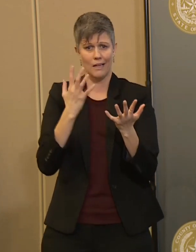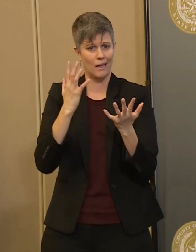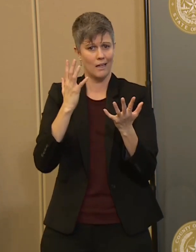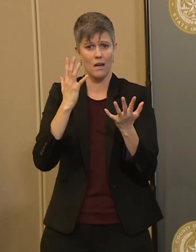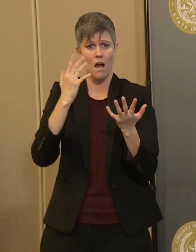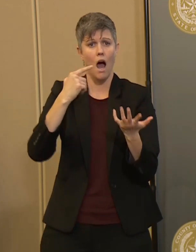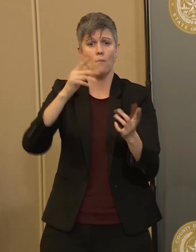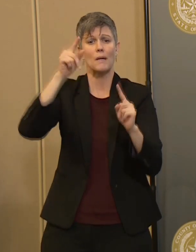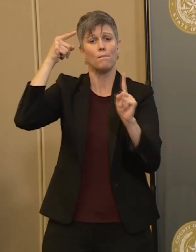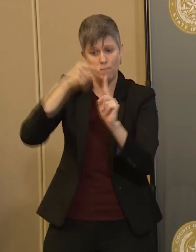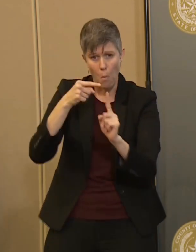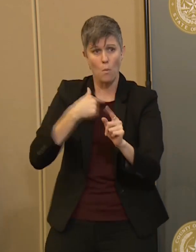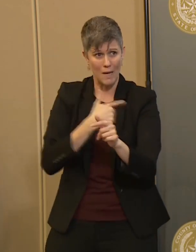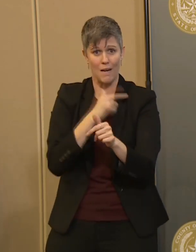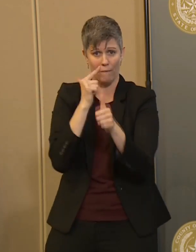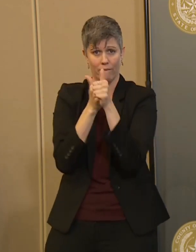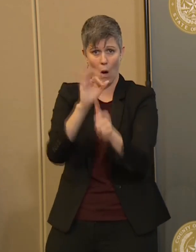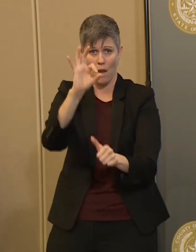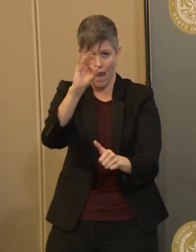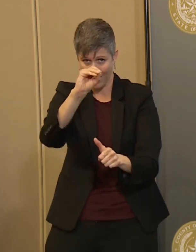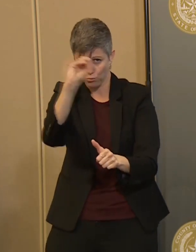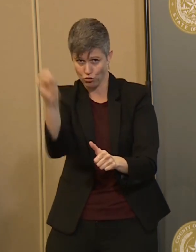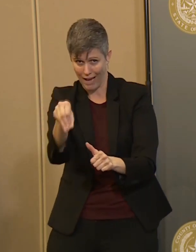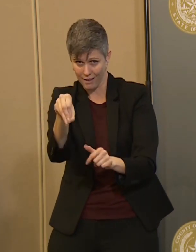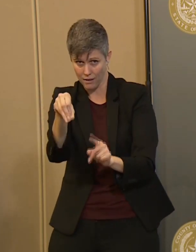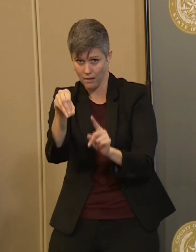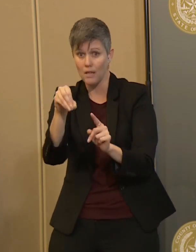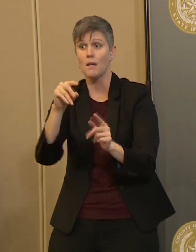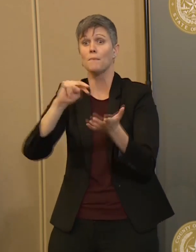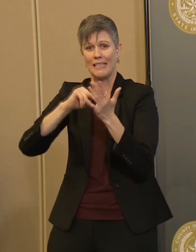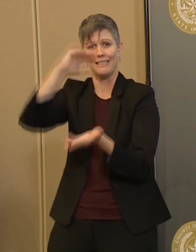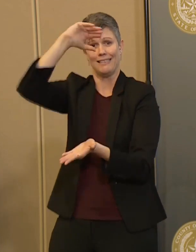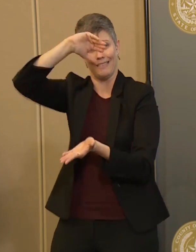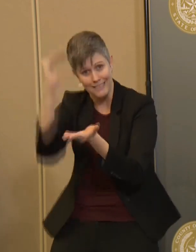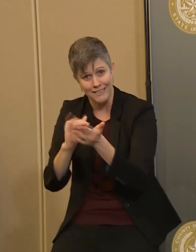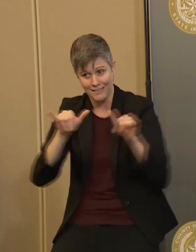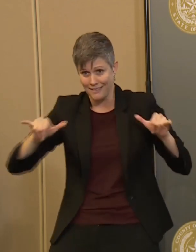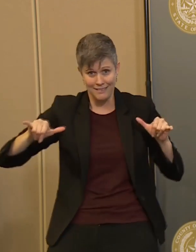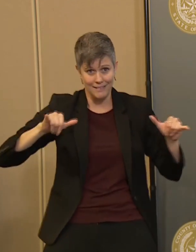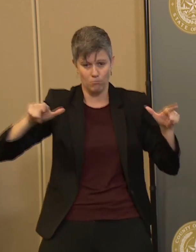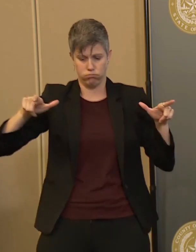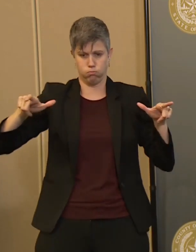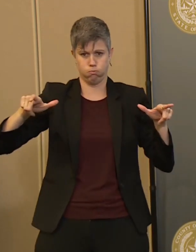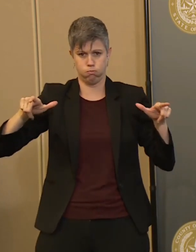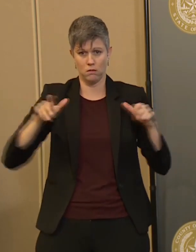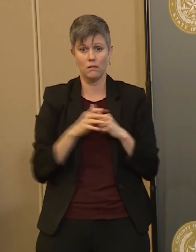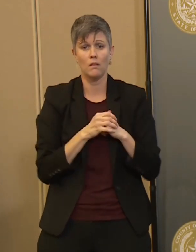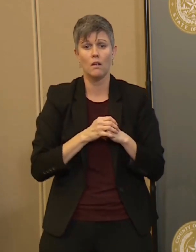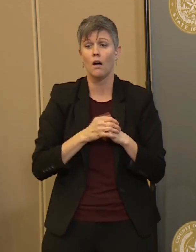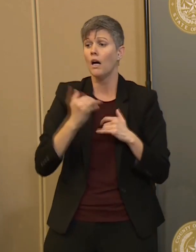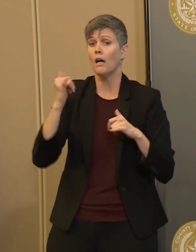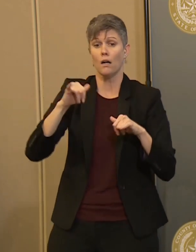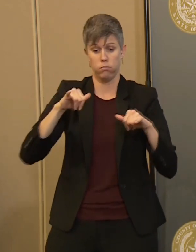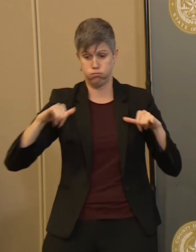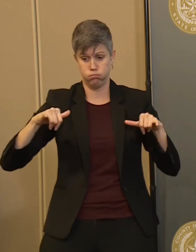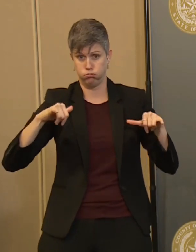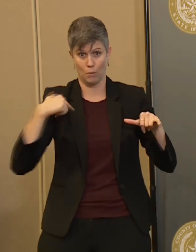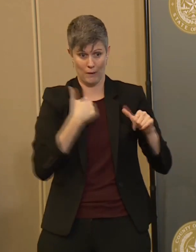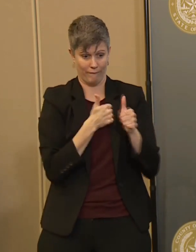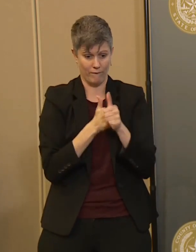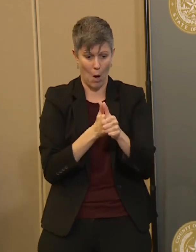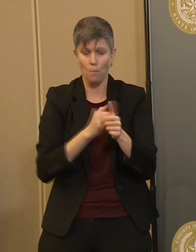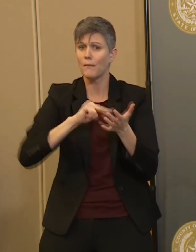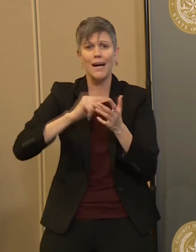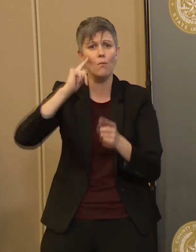in order to reduce circulation of individuals and thereby reduce the circulation of COVID-19 in our community.